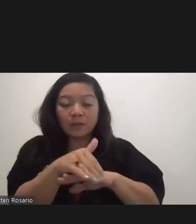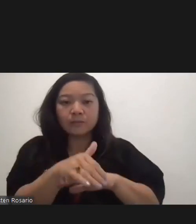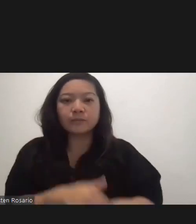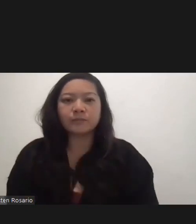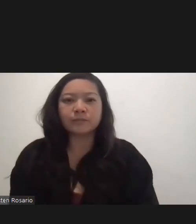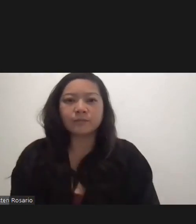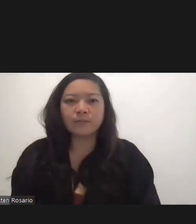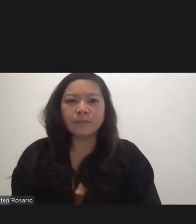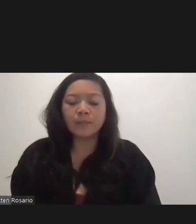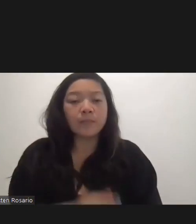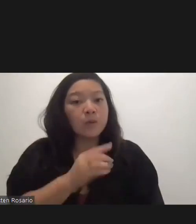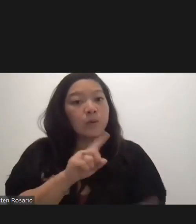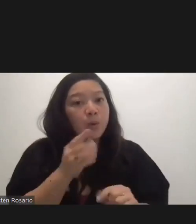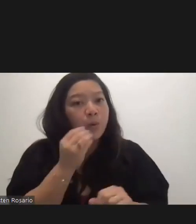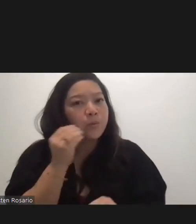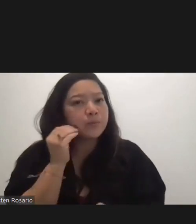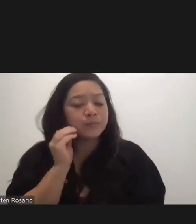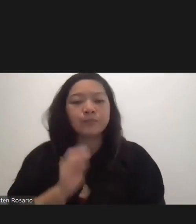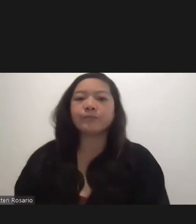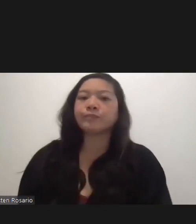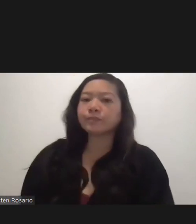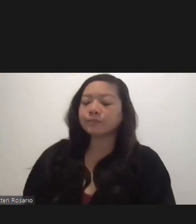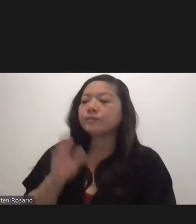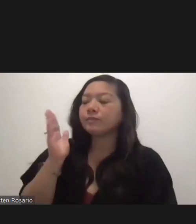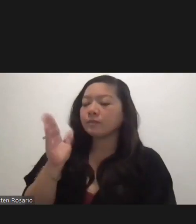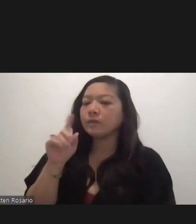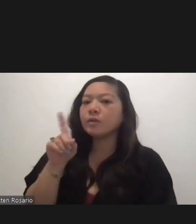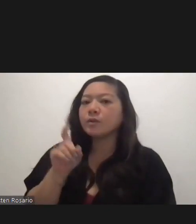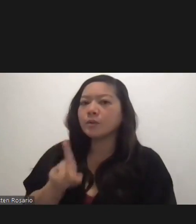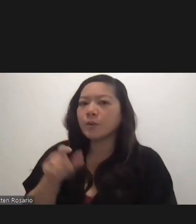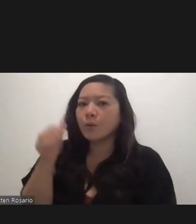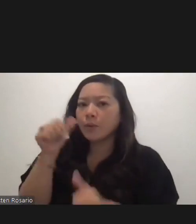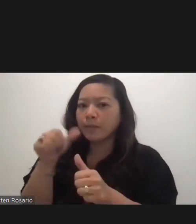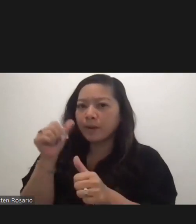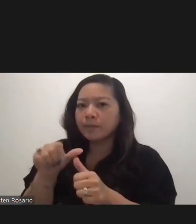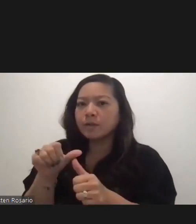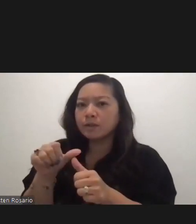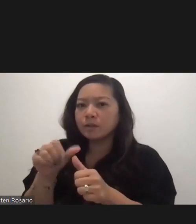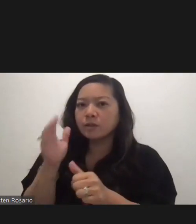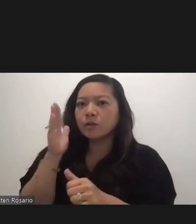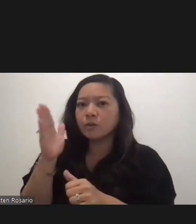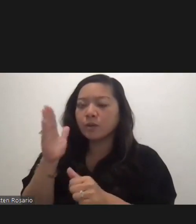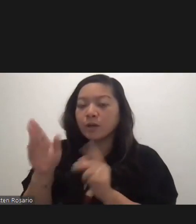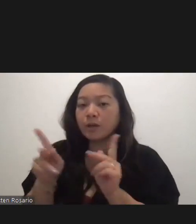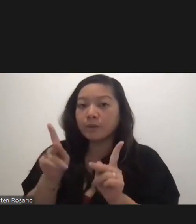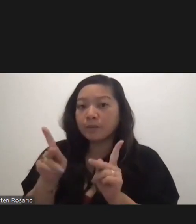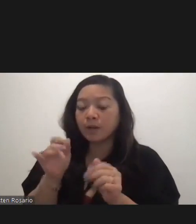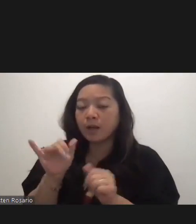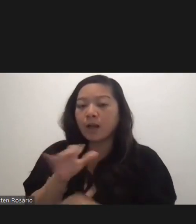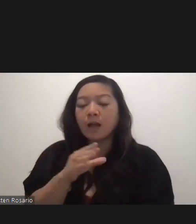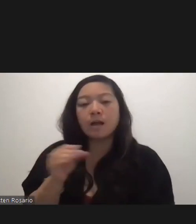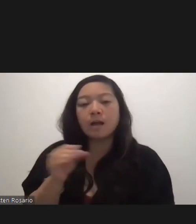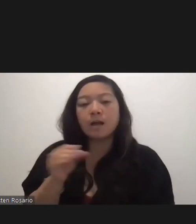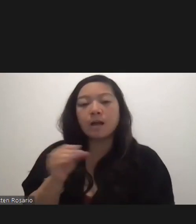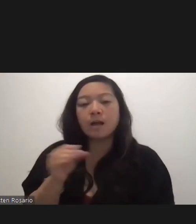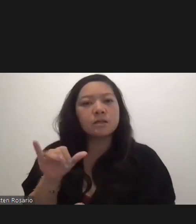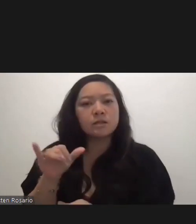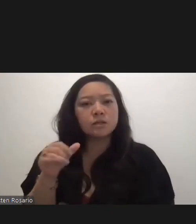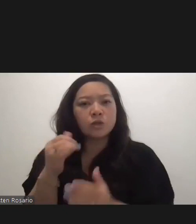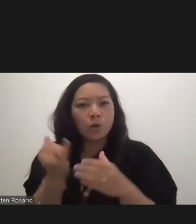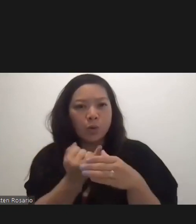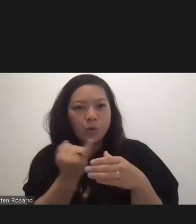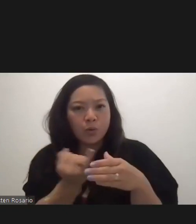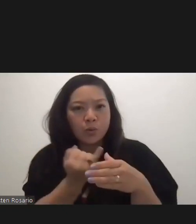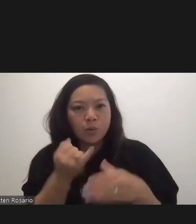they will be – so, again, let's remember that quarantine is the default and that this is a quarantine exemption